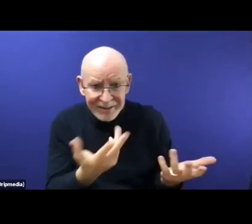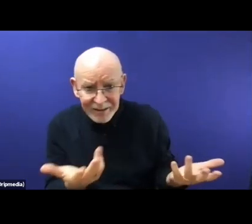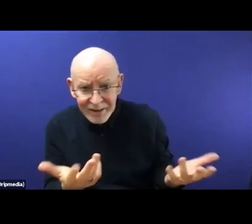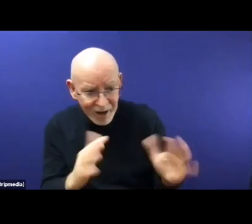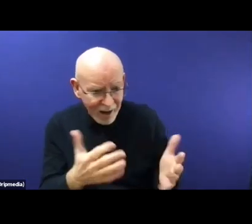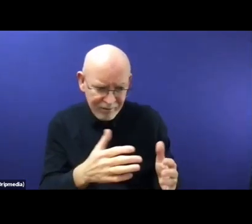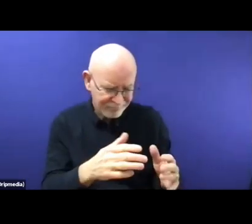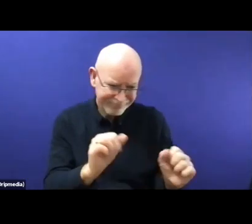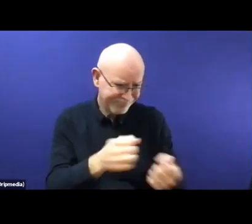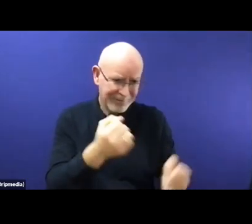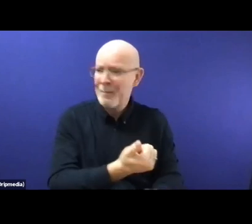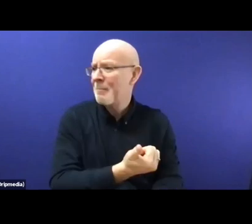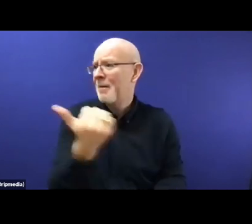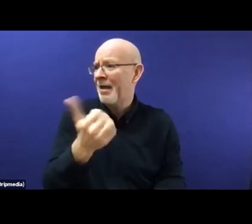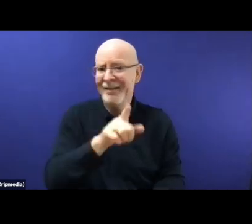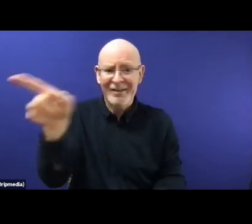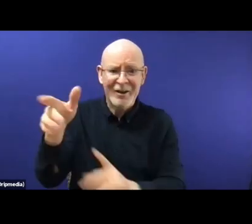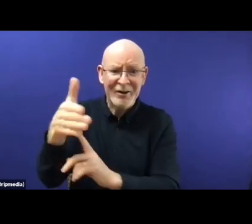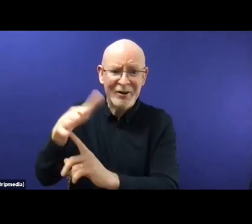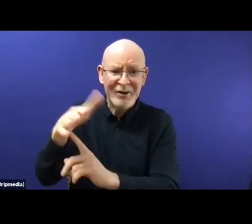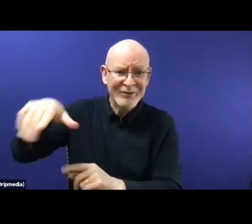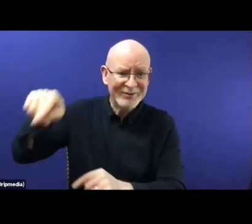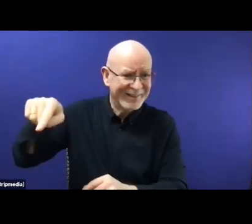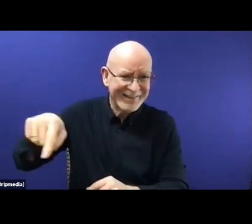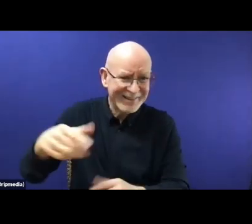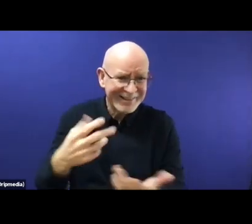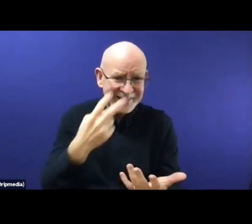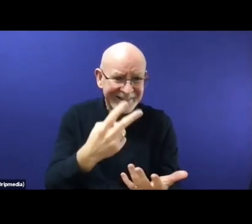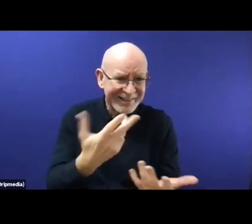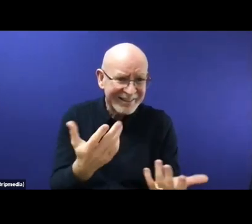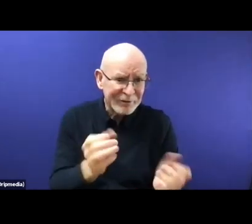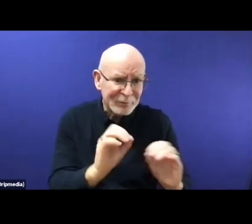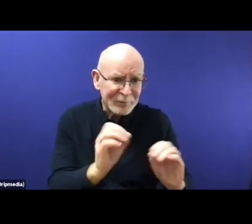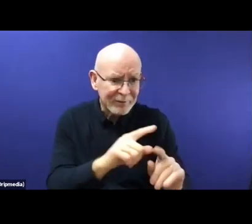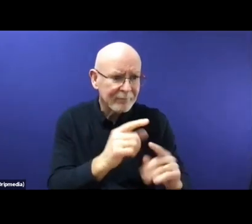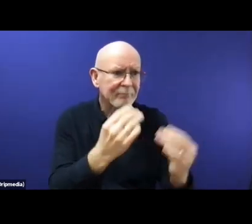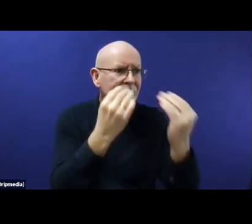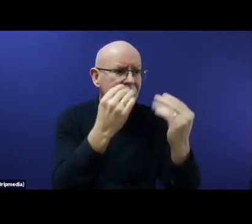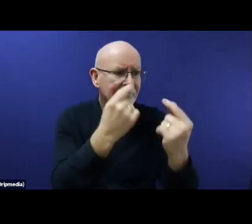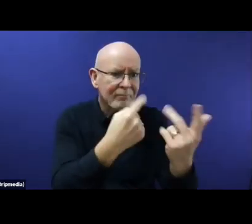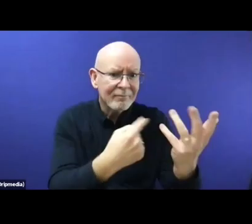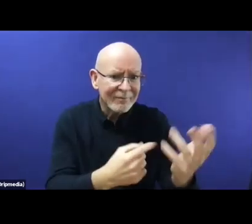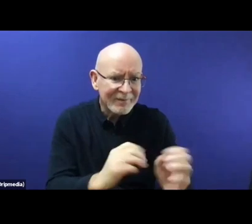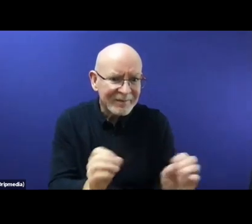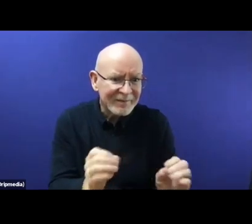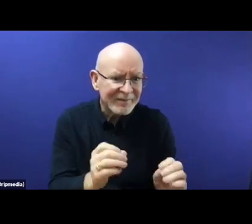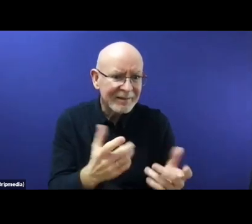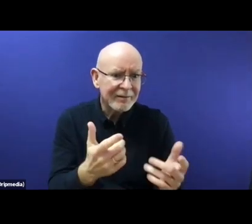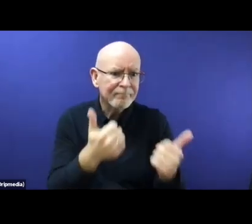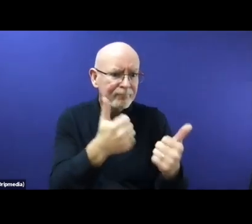is interpretation of voluntarily needed. And we are trying to give them the tools and the understanding. And about the mention about human